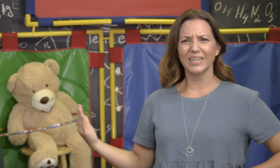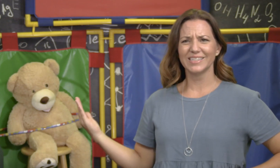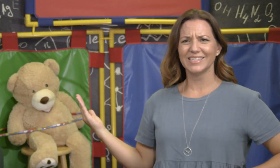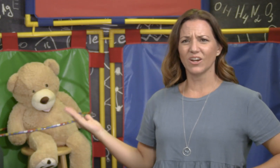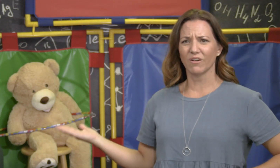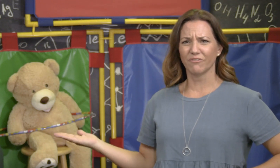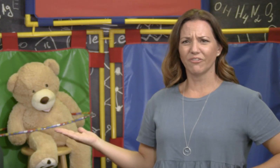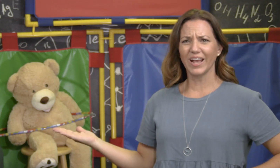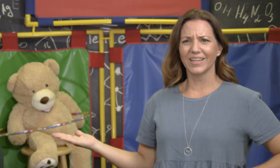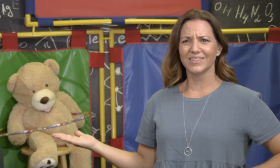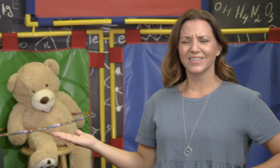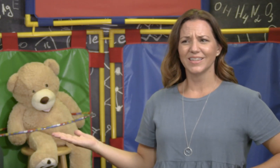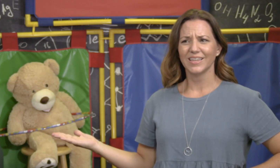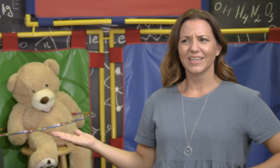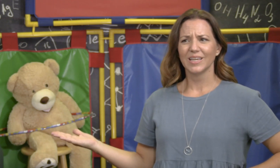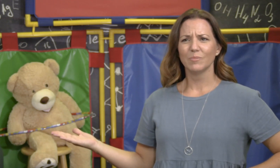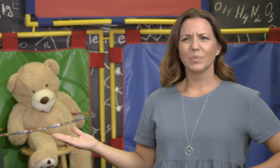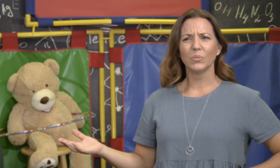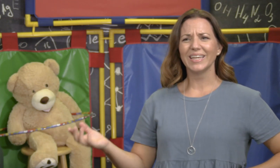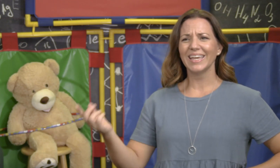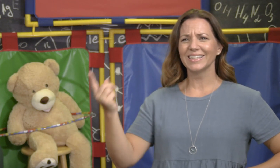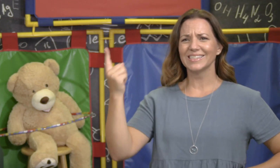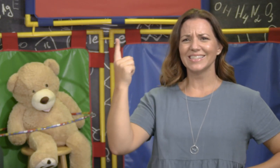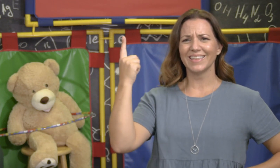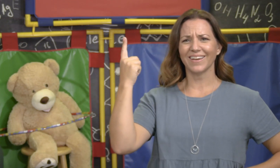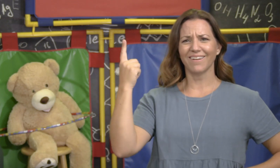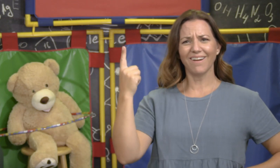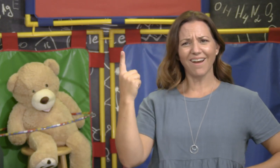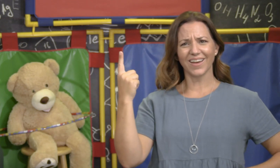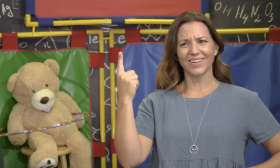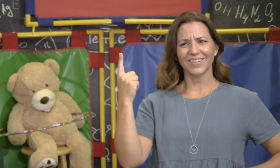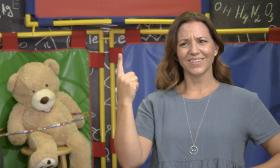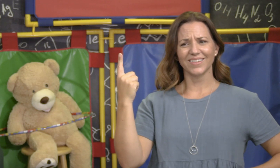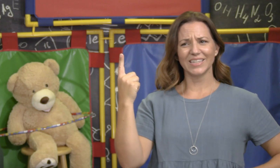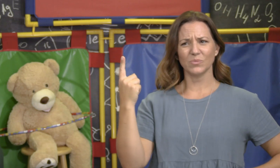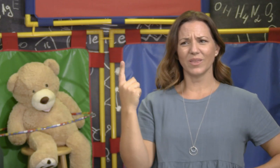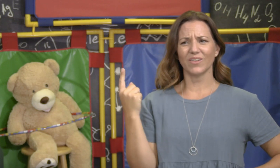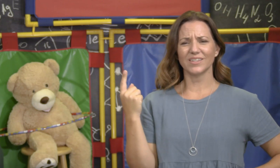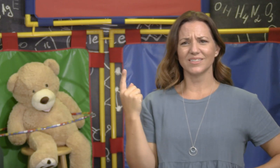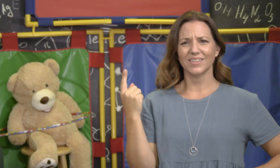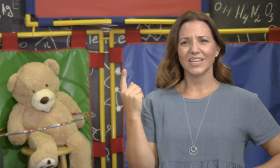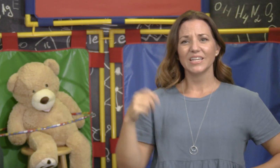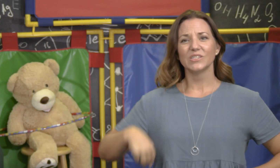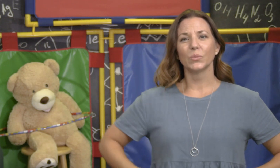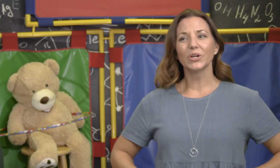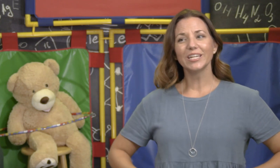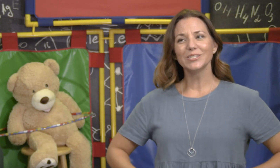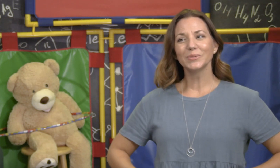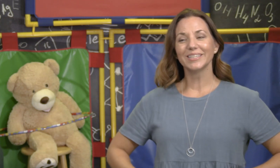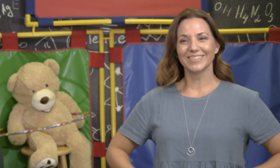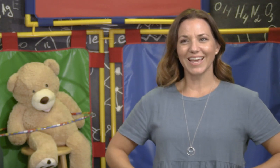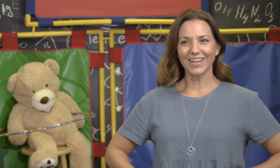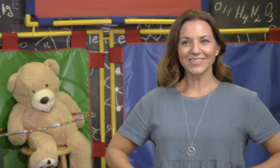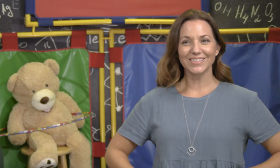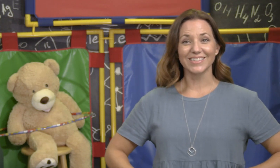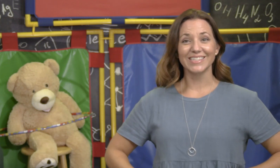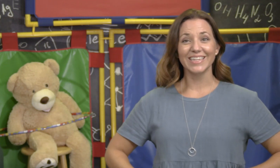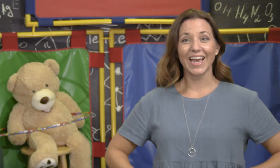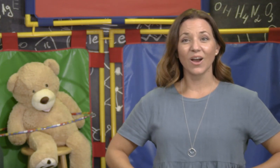can see our friend but we can't see that God is with us. So we're going to do a little test to see how,